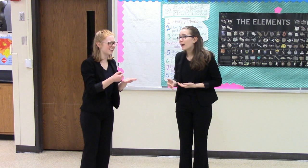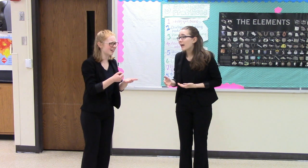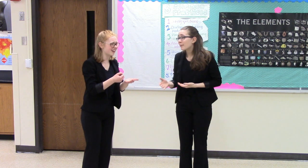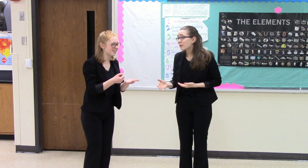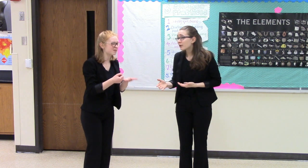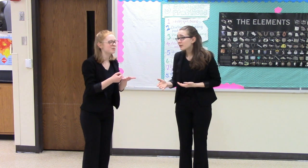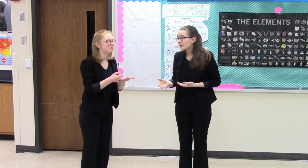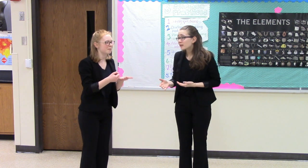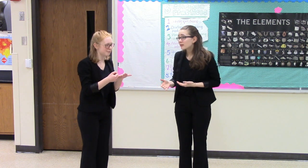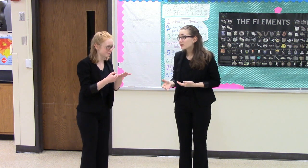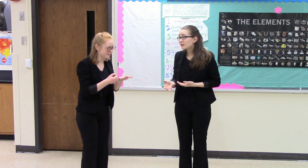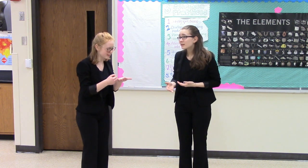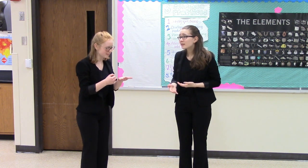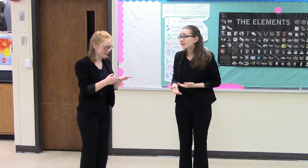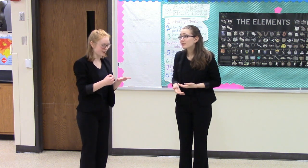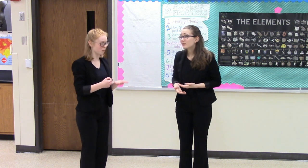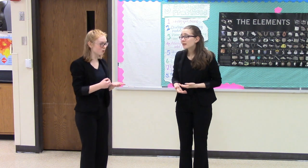Amber? Amber?